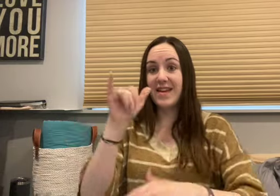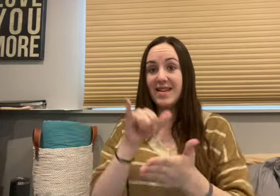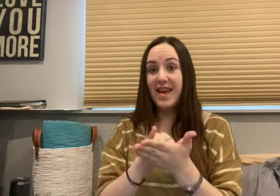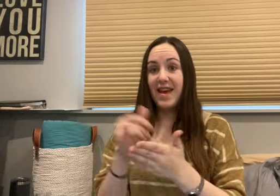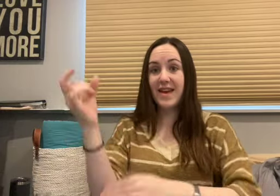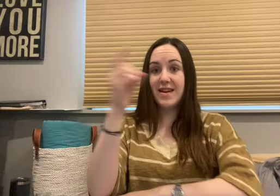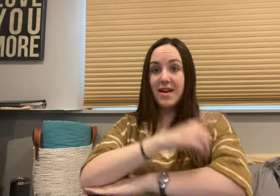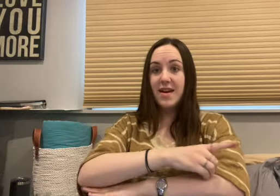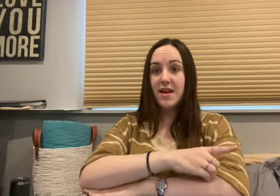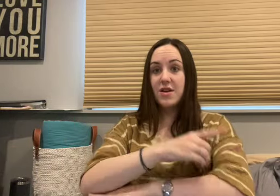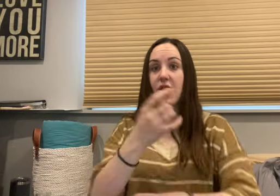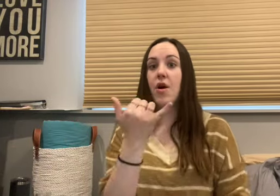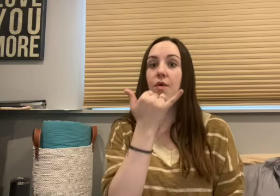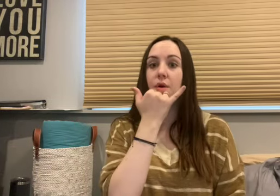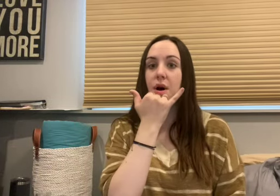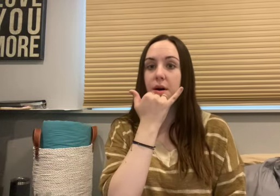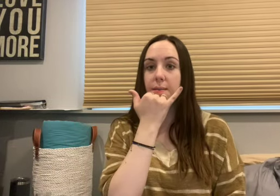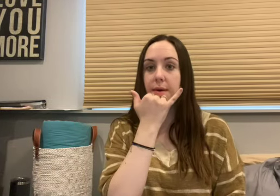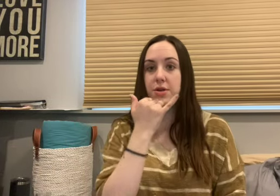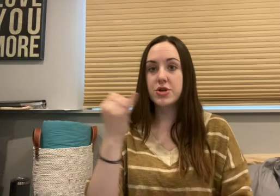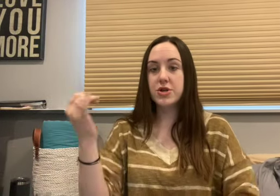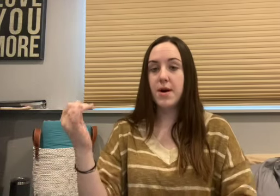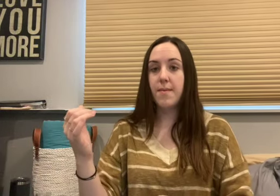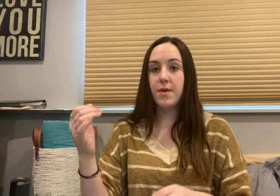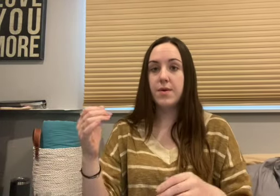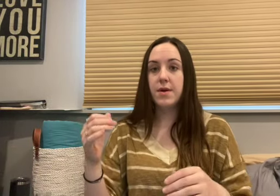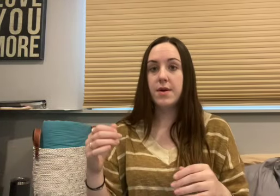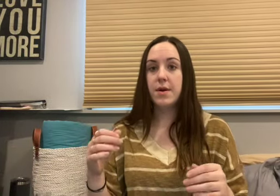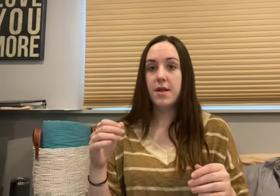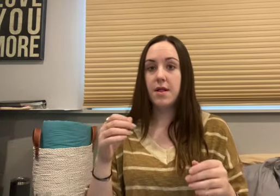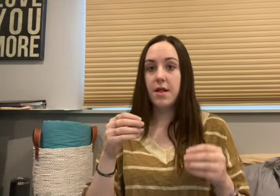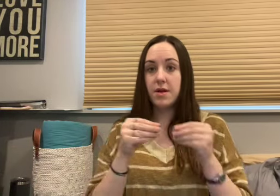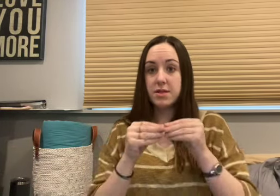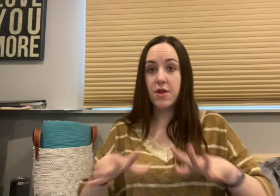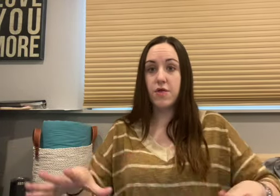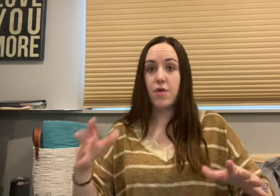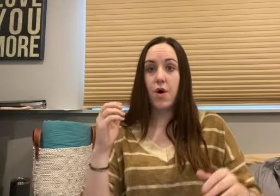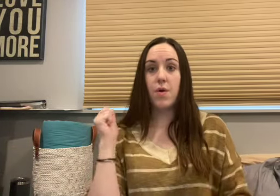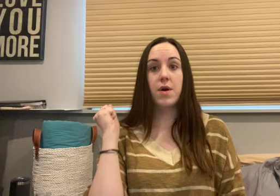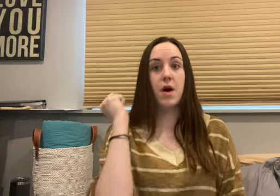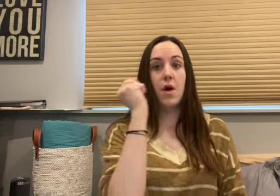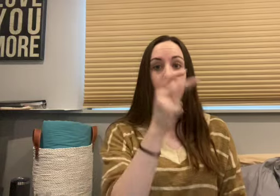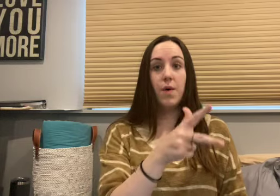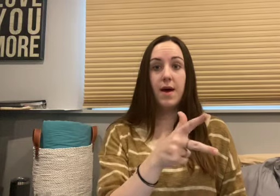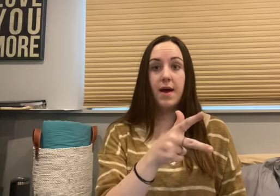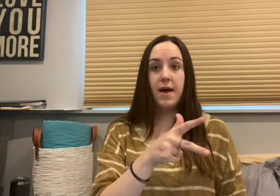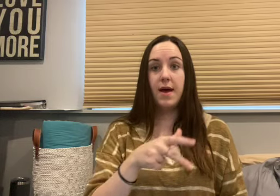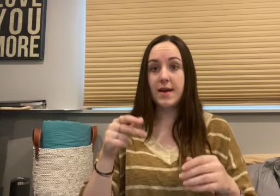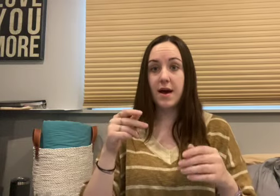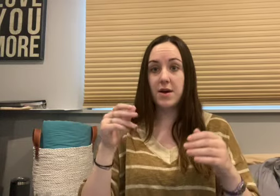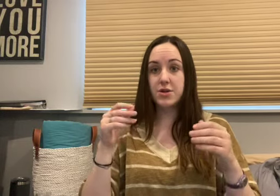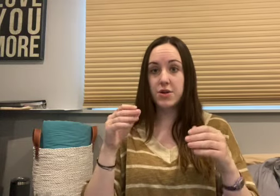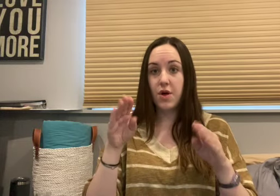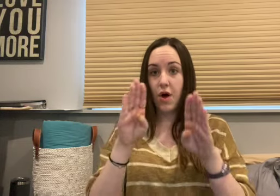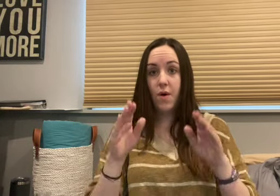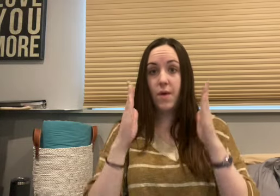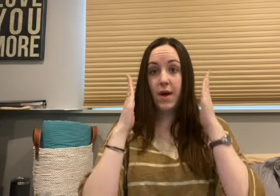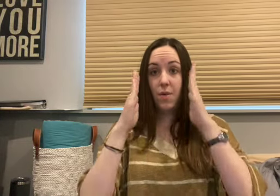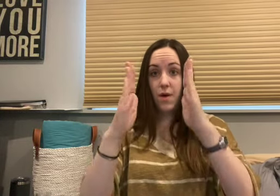day Had gone all wrong, had been trampled on and lost and thrown away Got to the hallway, well,